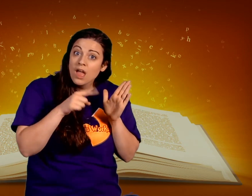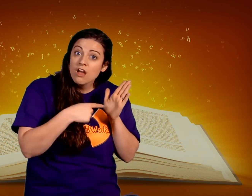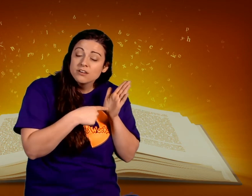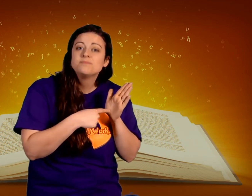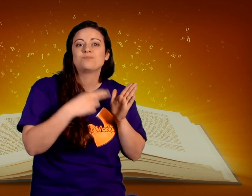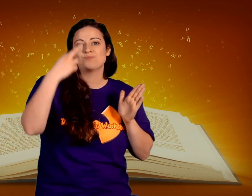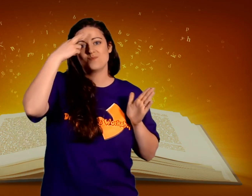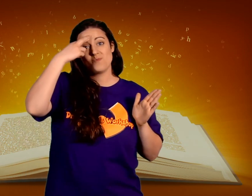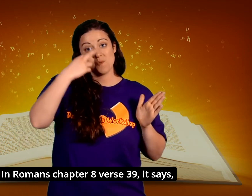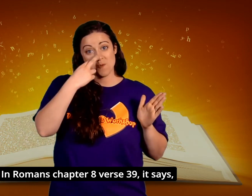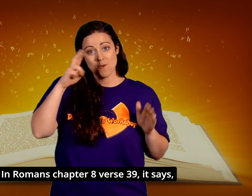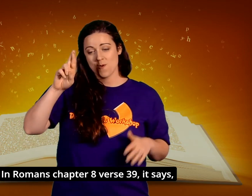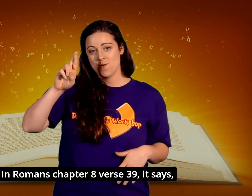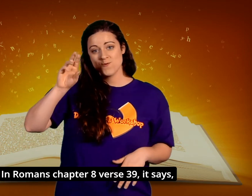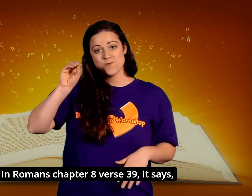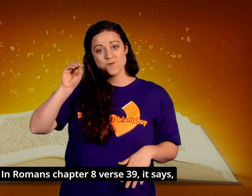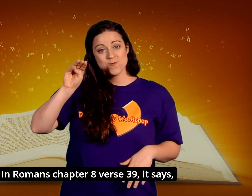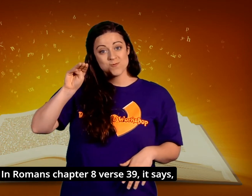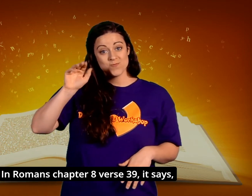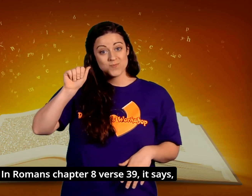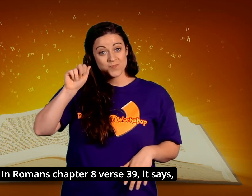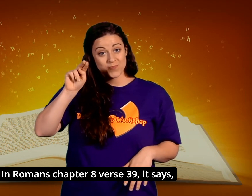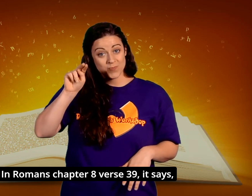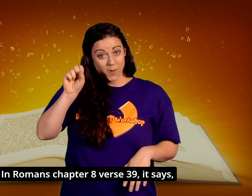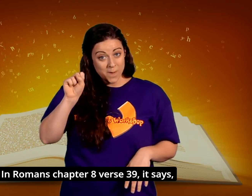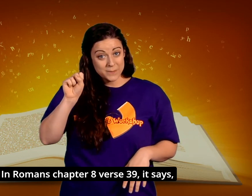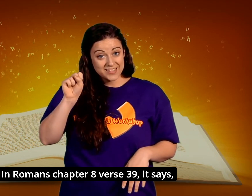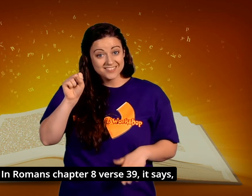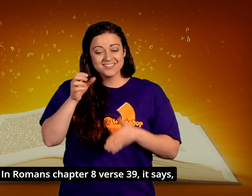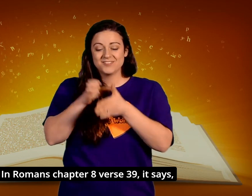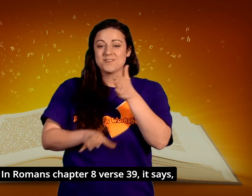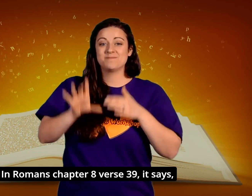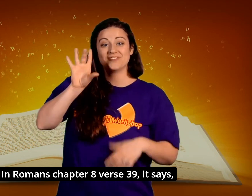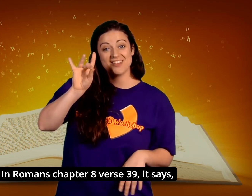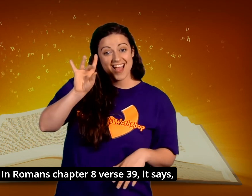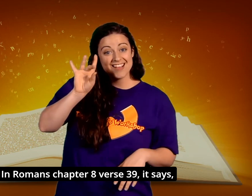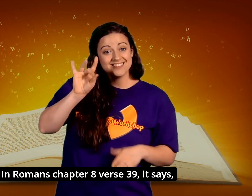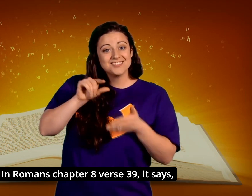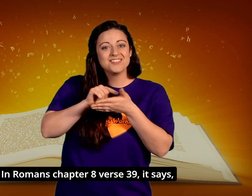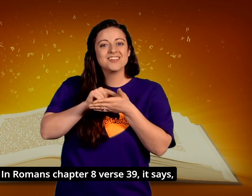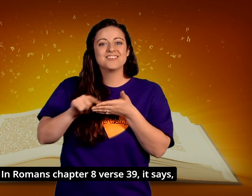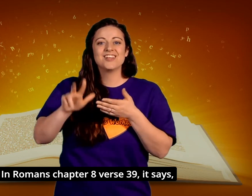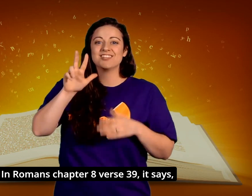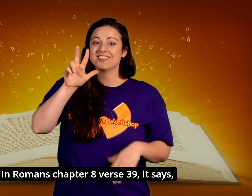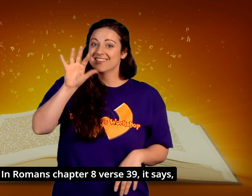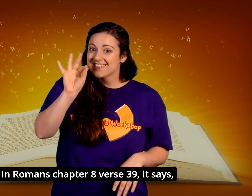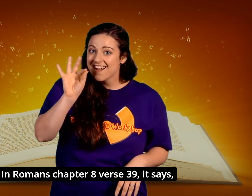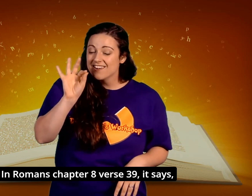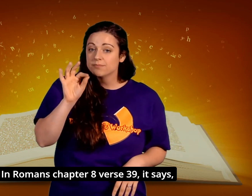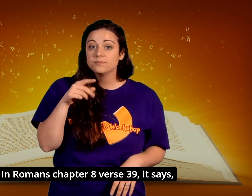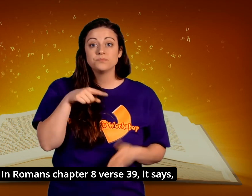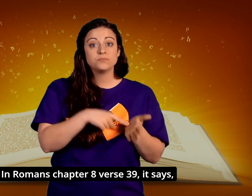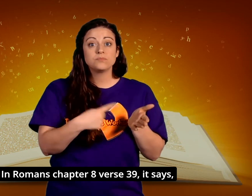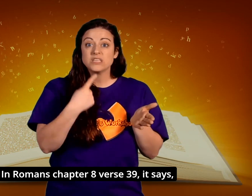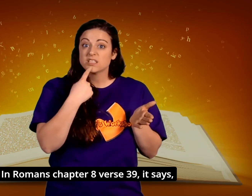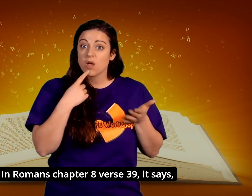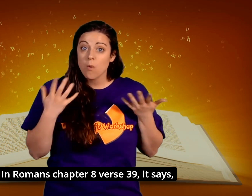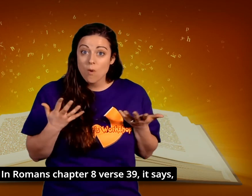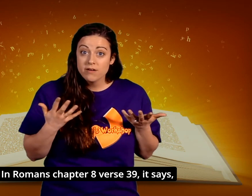In Romans 8, verse 39, it says,